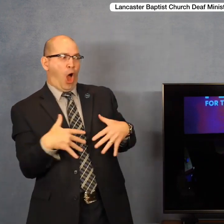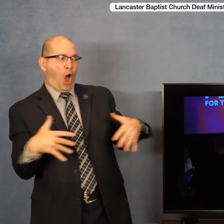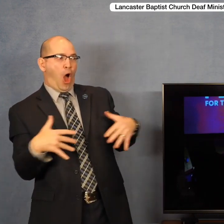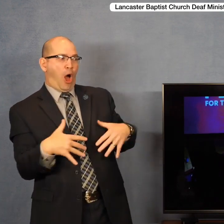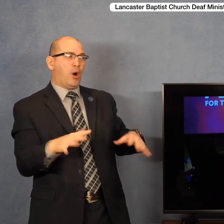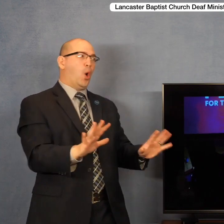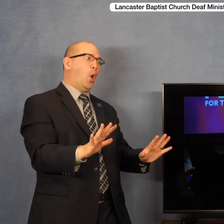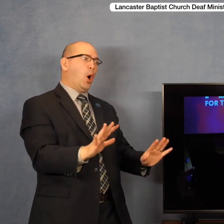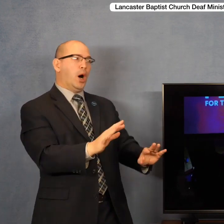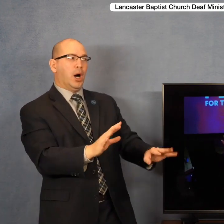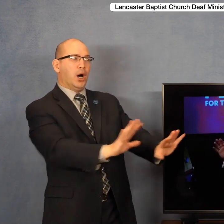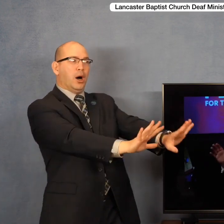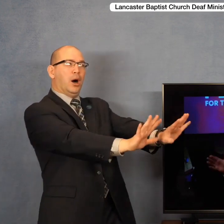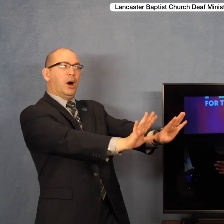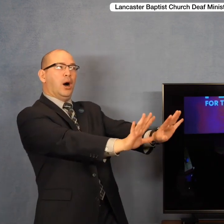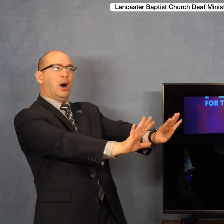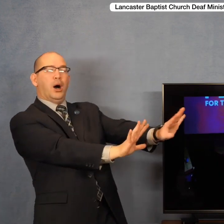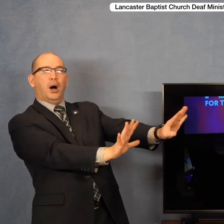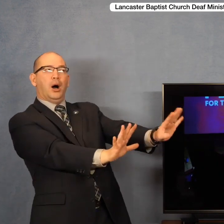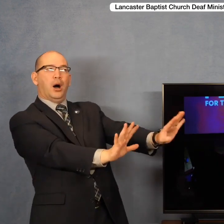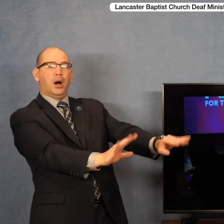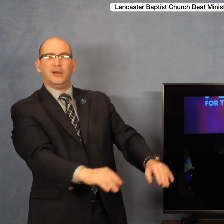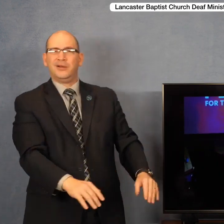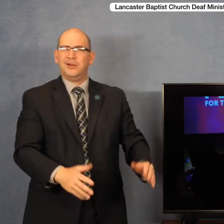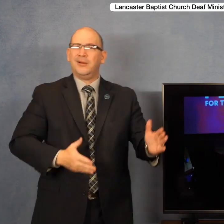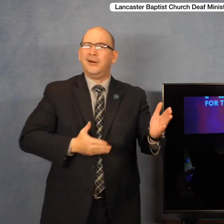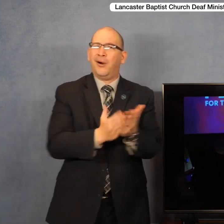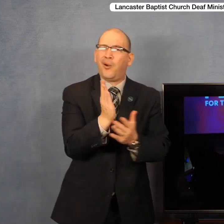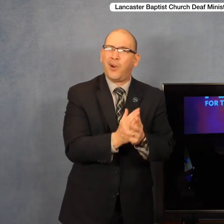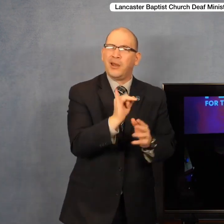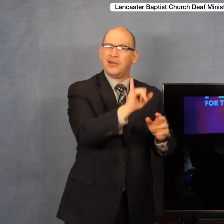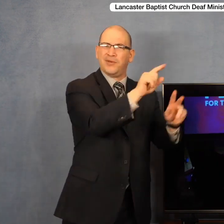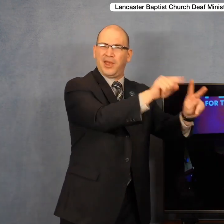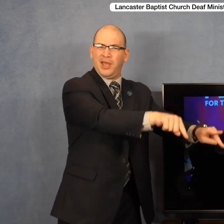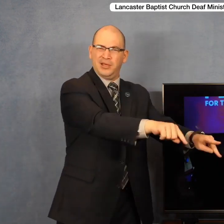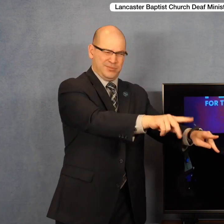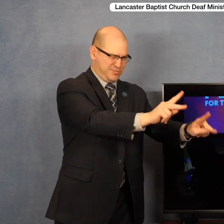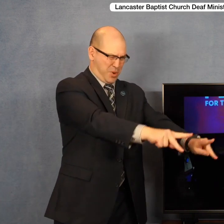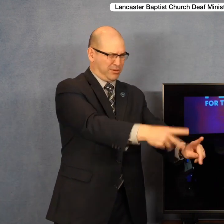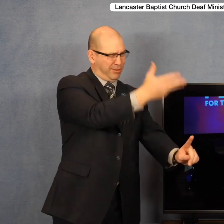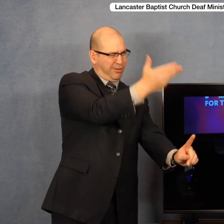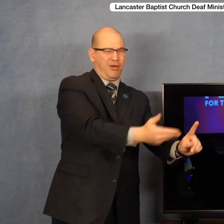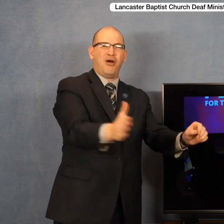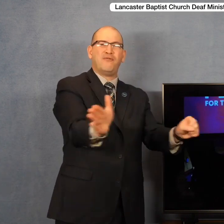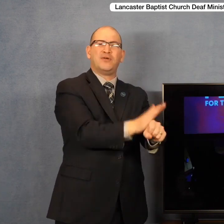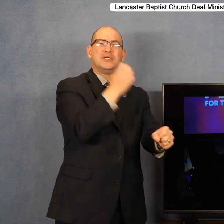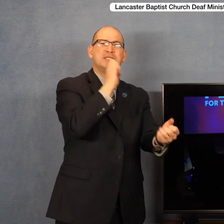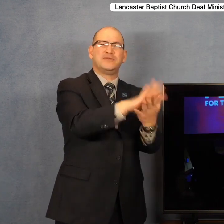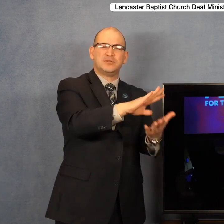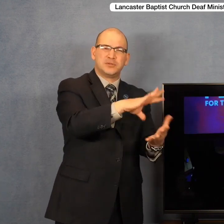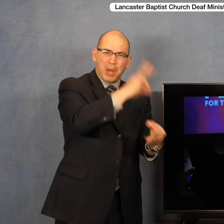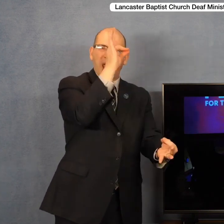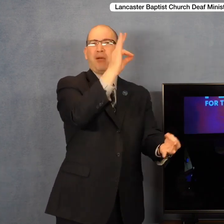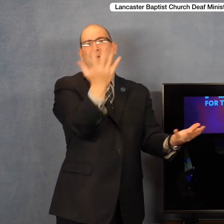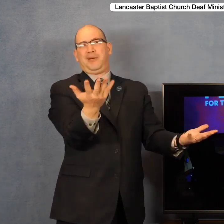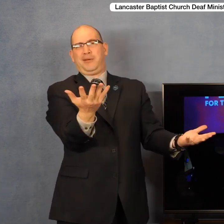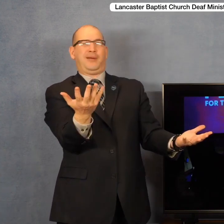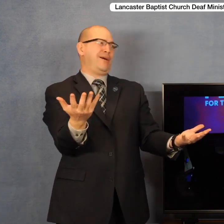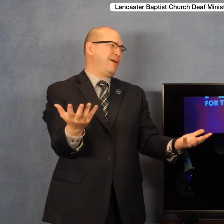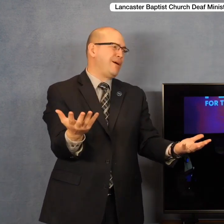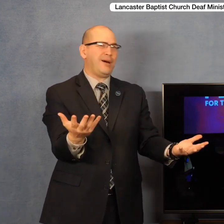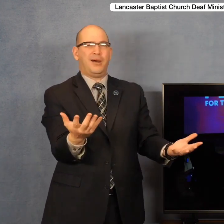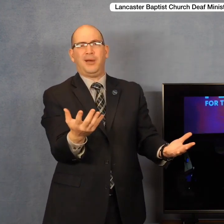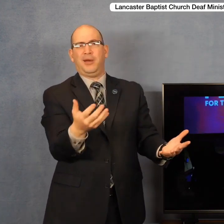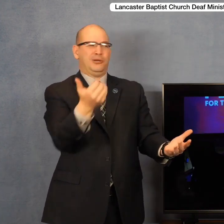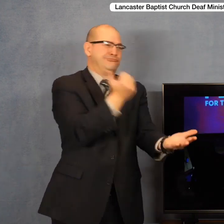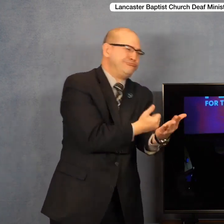that. Like, whoa, you know, it's okay when you're taking drugs and cussing and partying, that makes me feel good